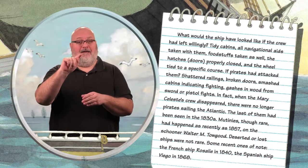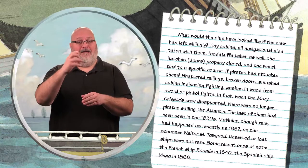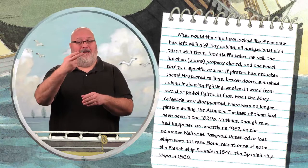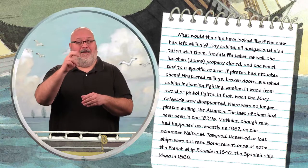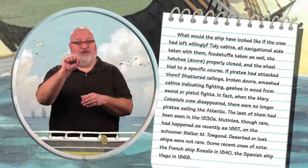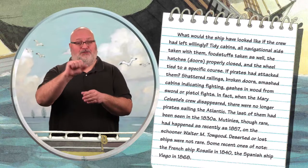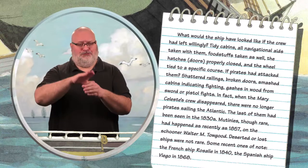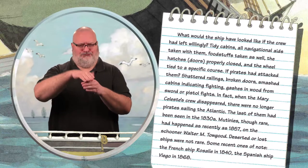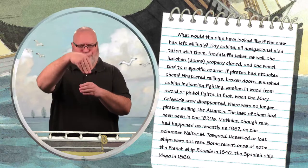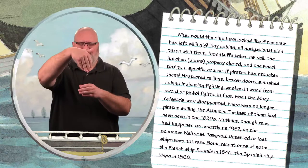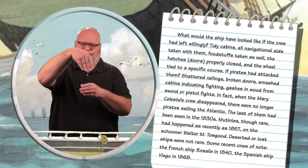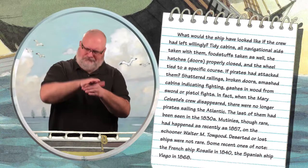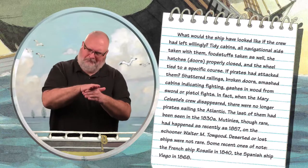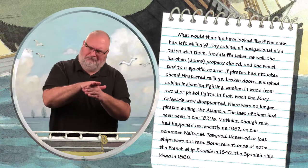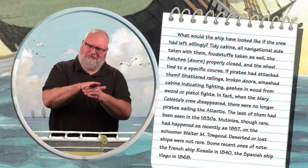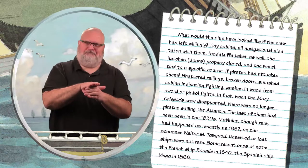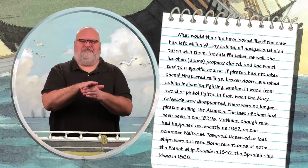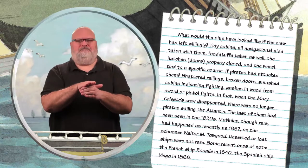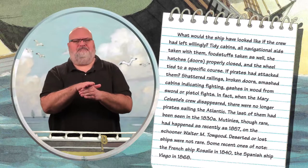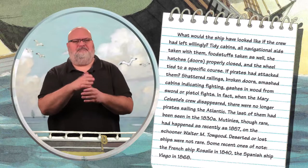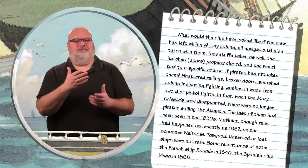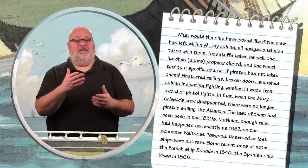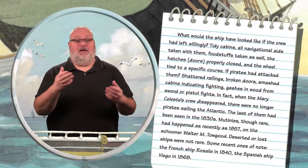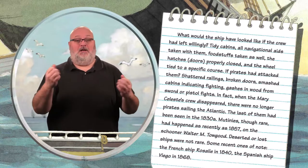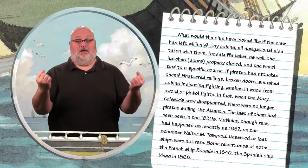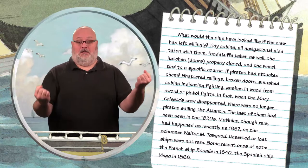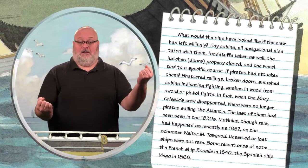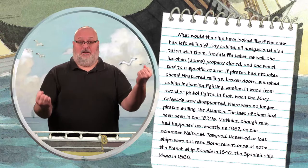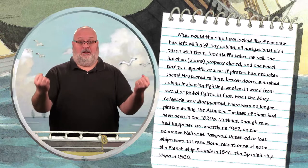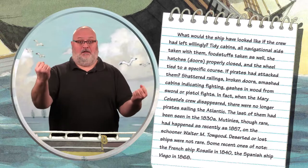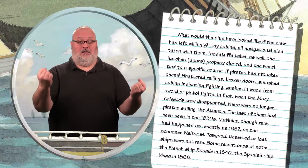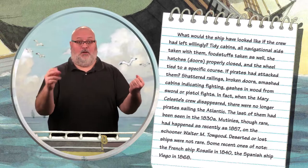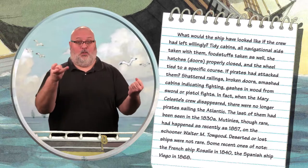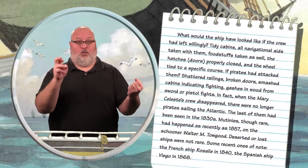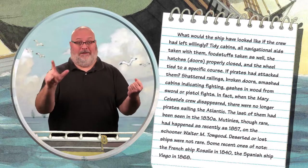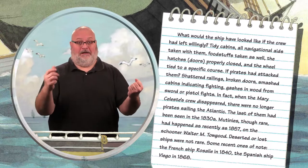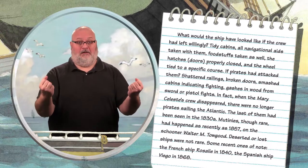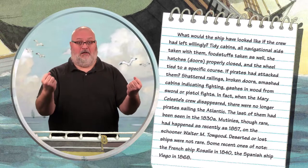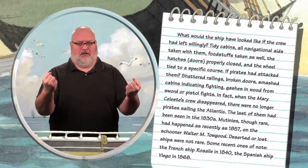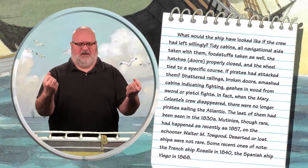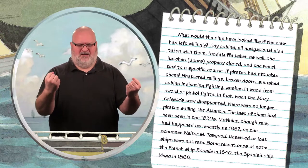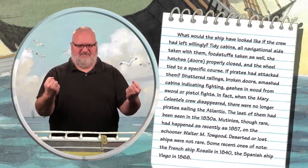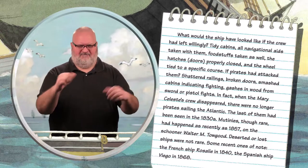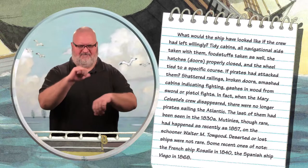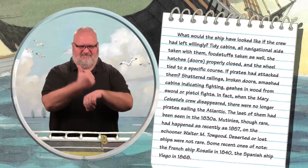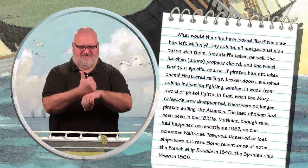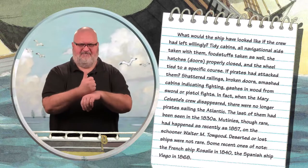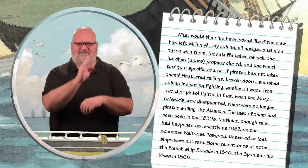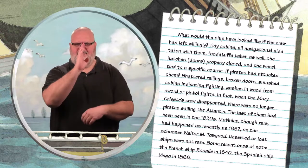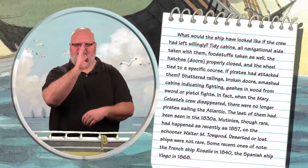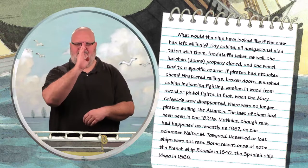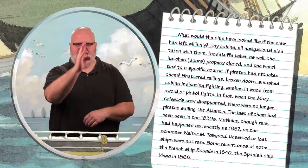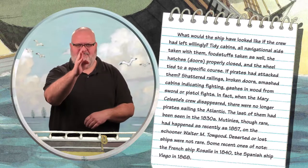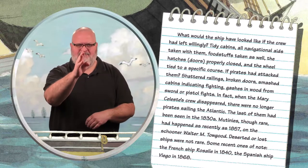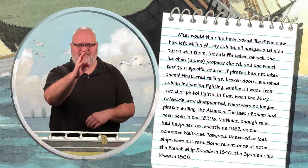The hatches, doors, properly closed, and the wheel tied to a specific course.